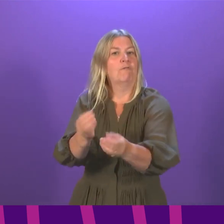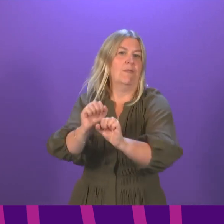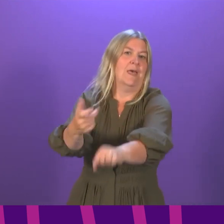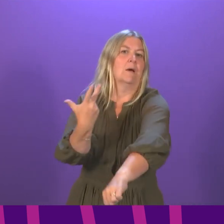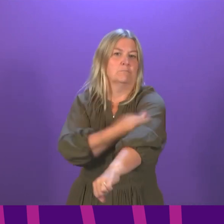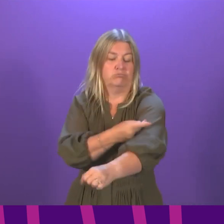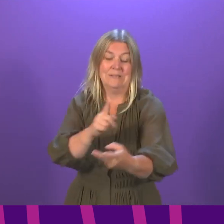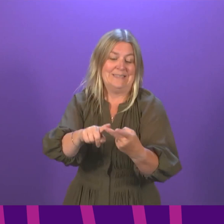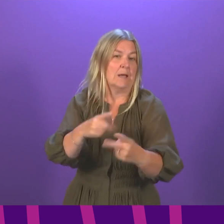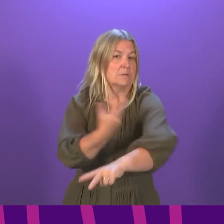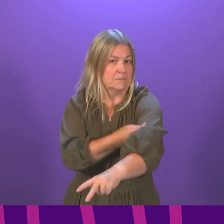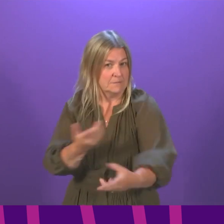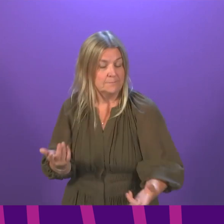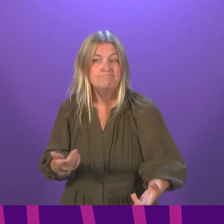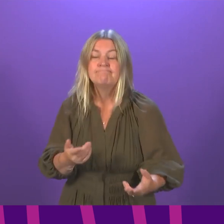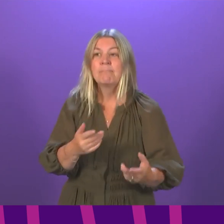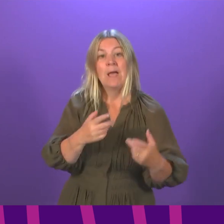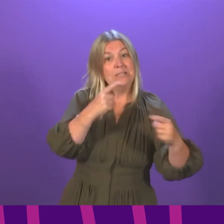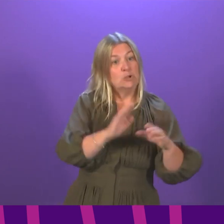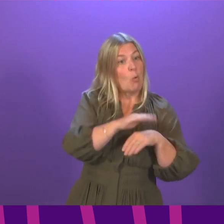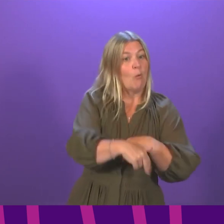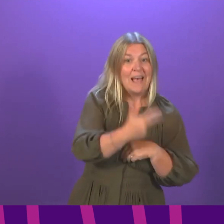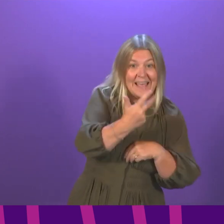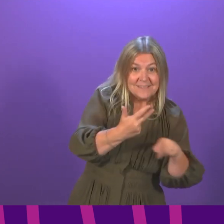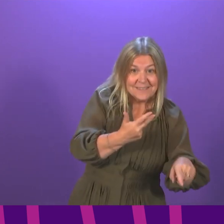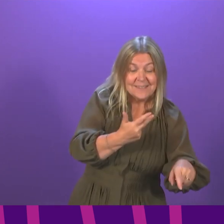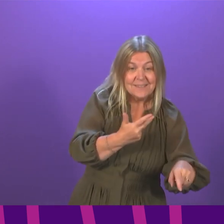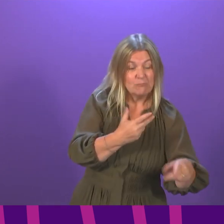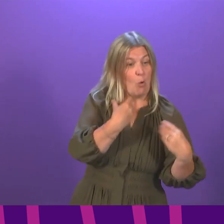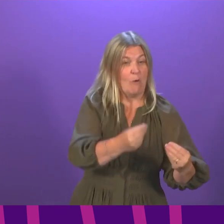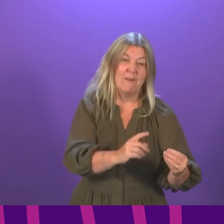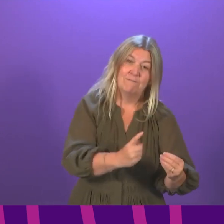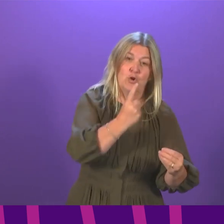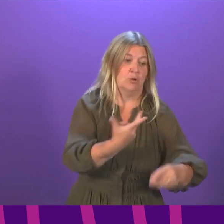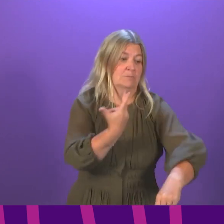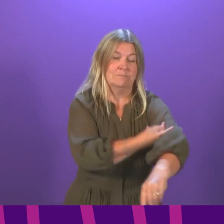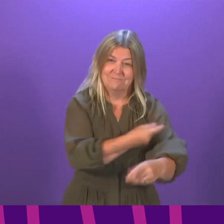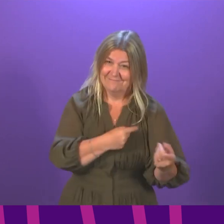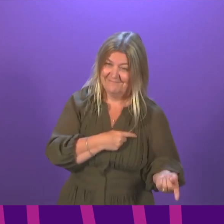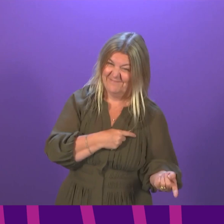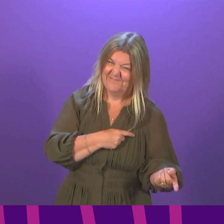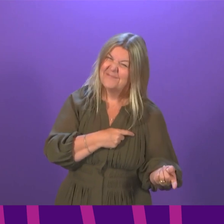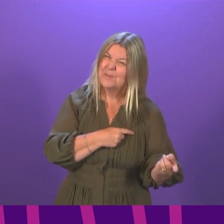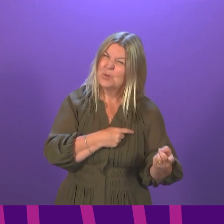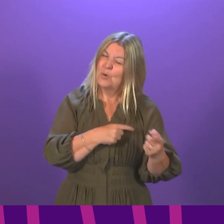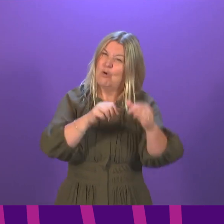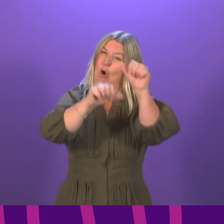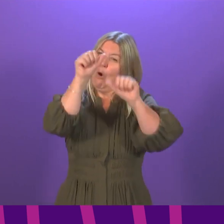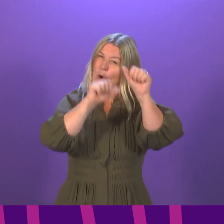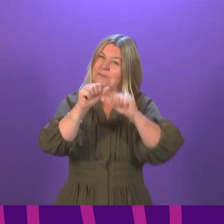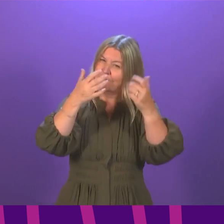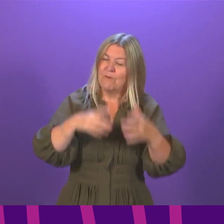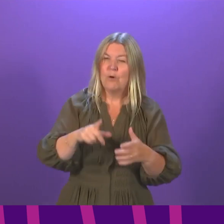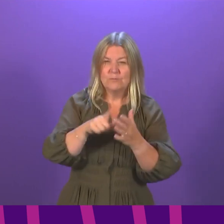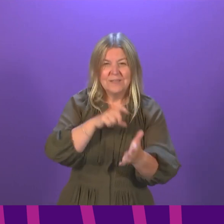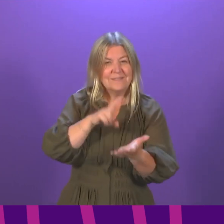second dose. Any teacher over 18 will have the offer of their first dose. Second doses will be underway as of